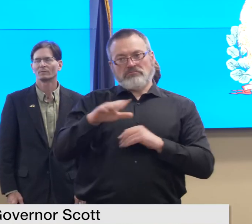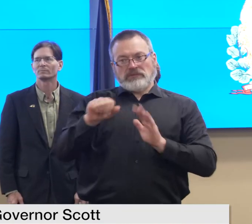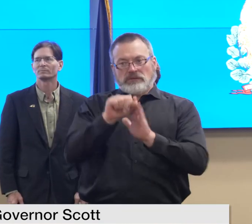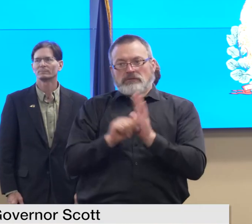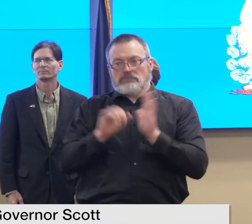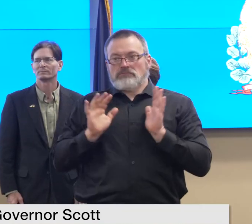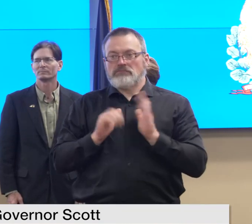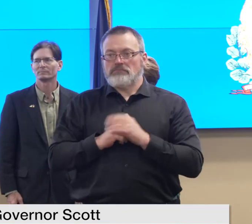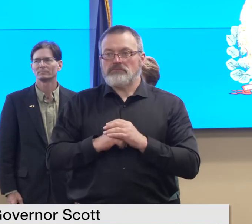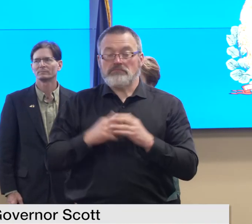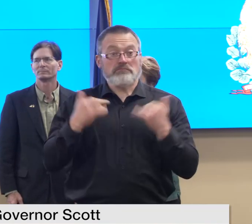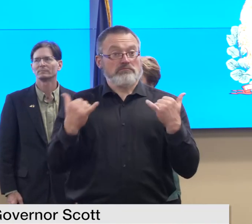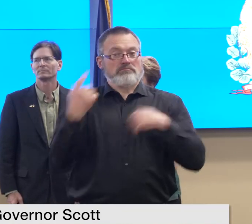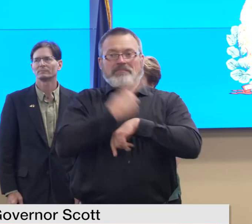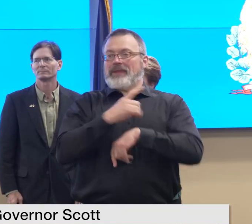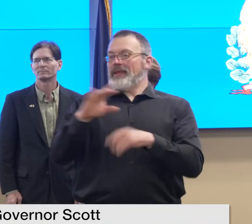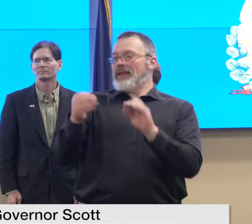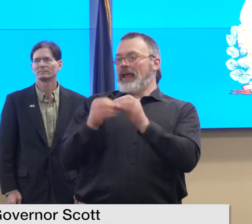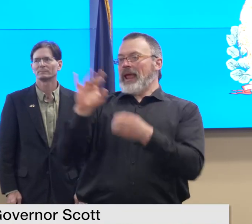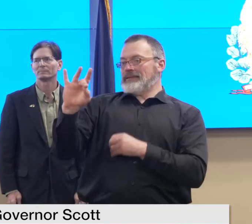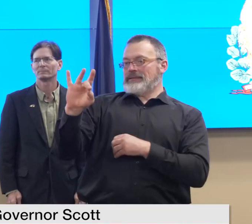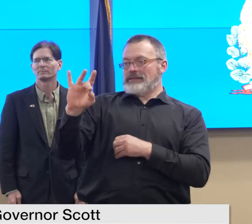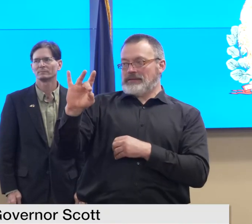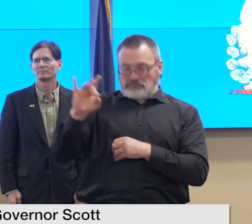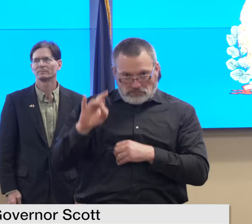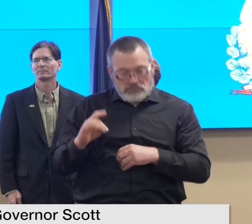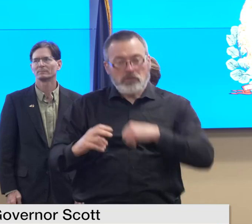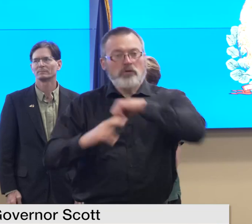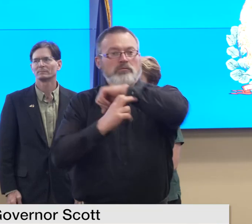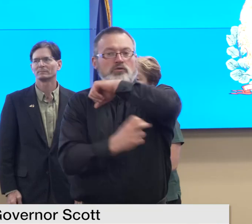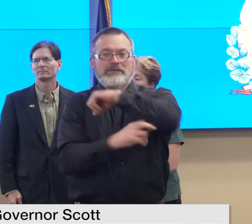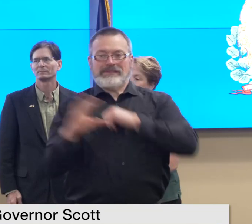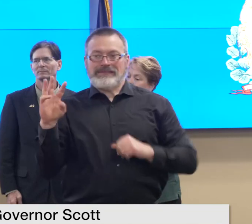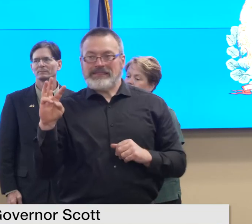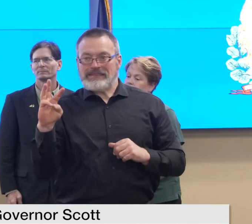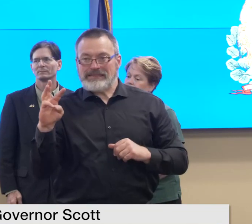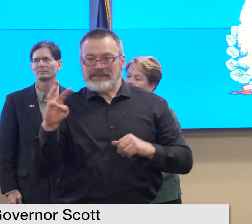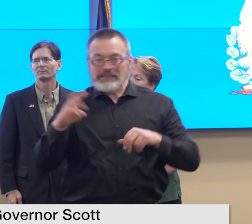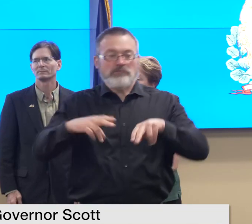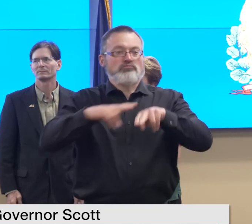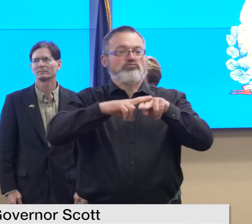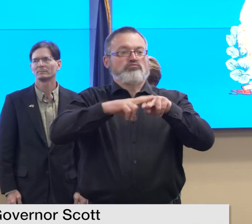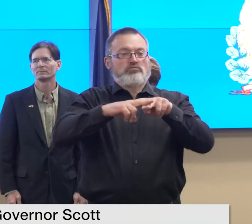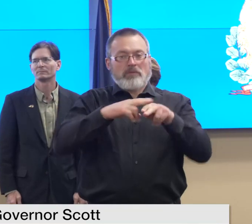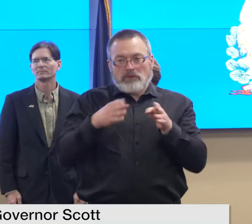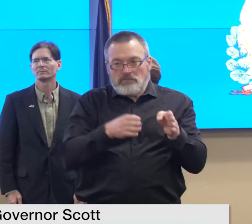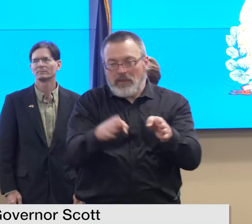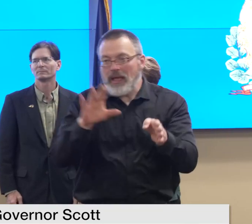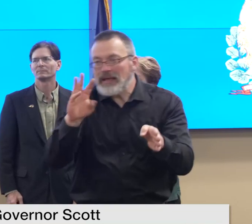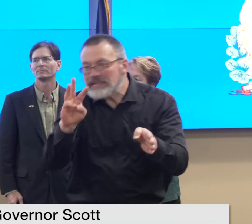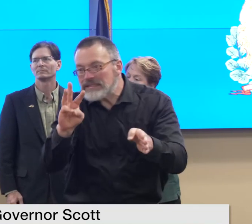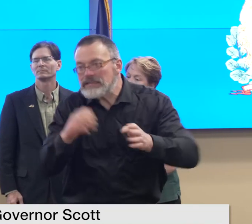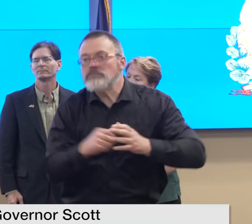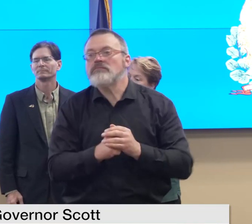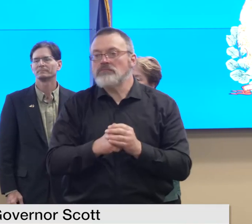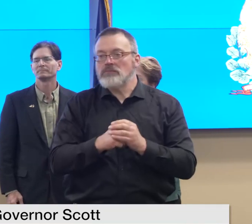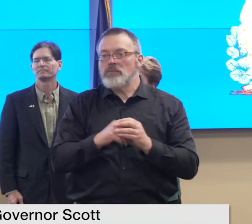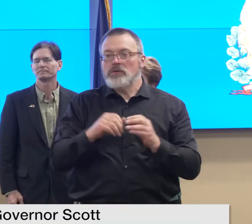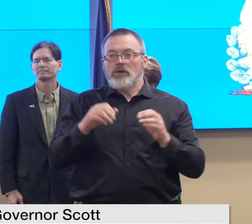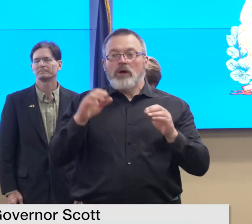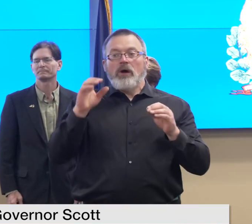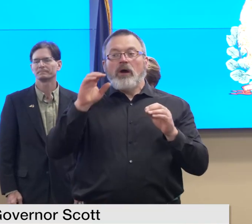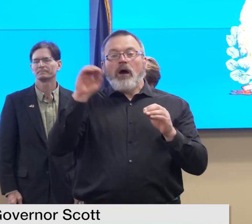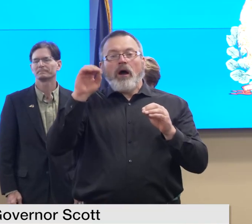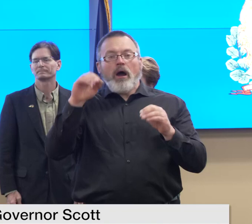roads six state bridges eight railroads and the transit routes are and no transit routes are closed